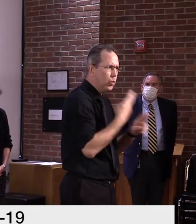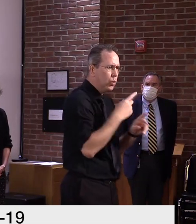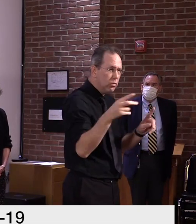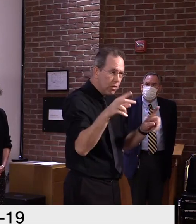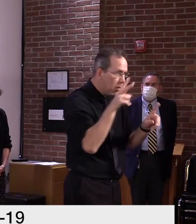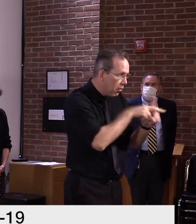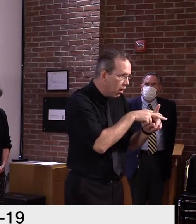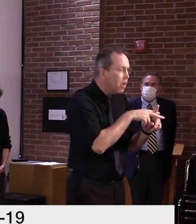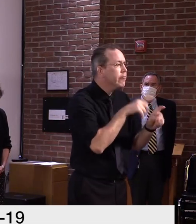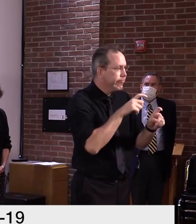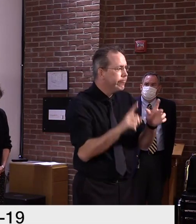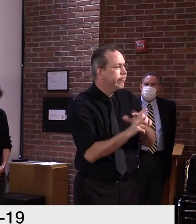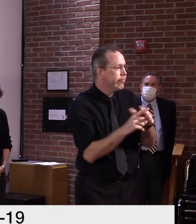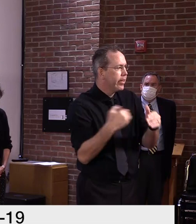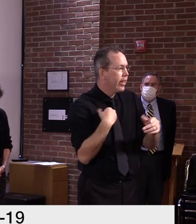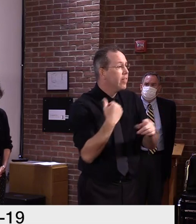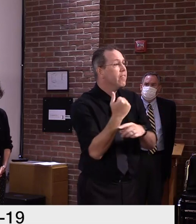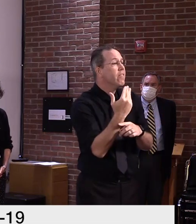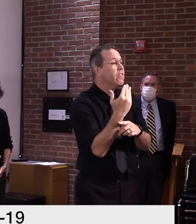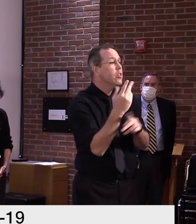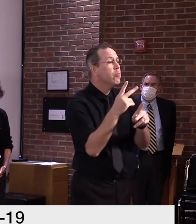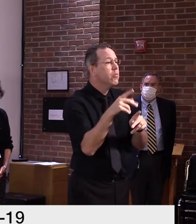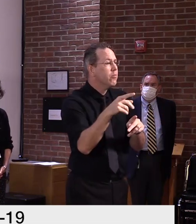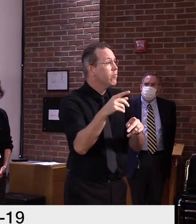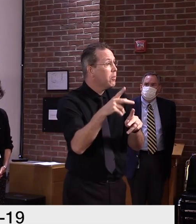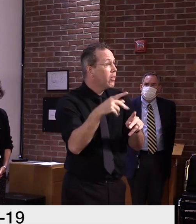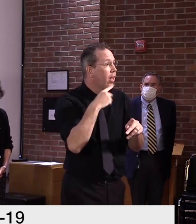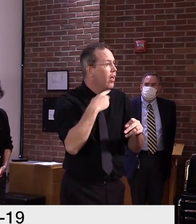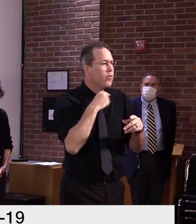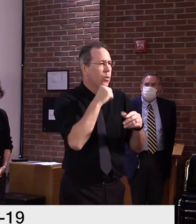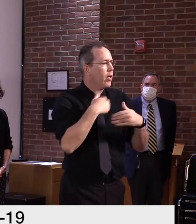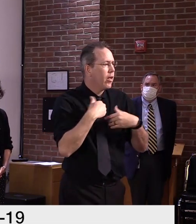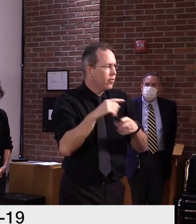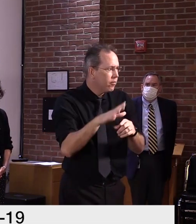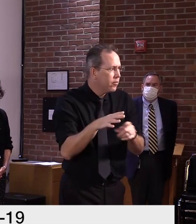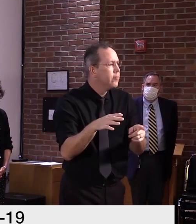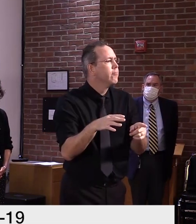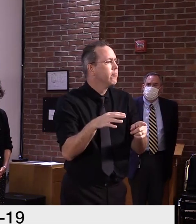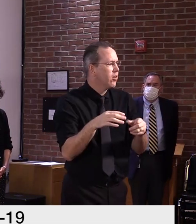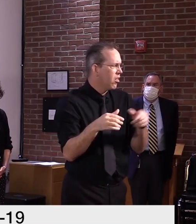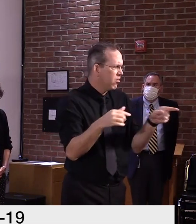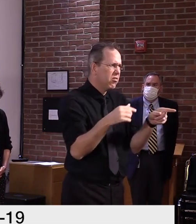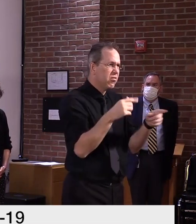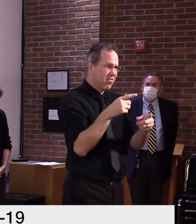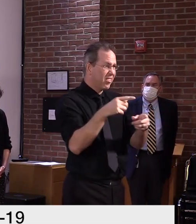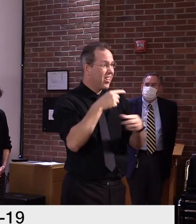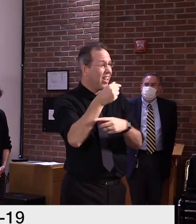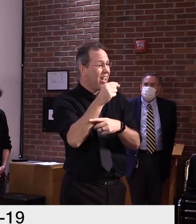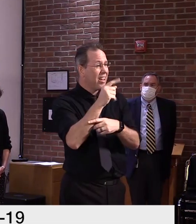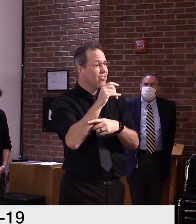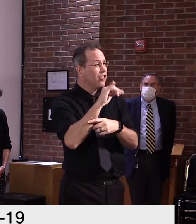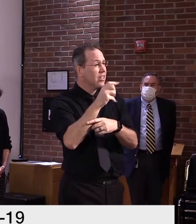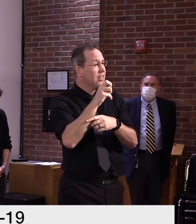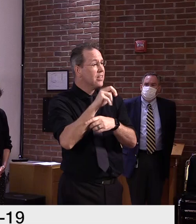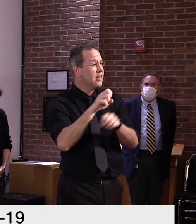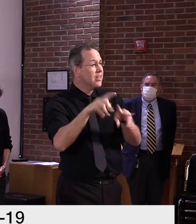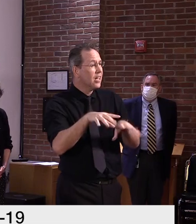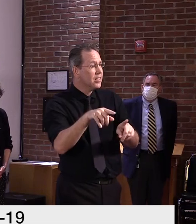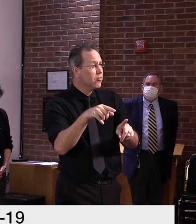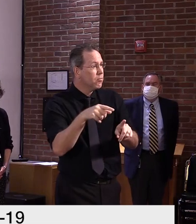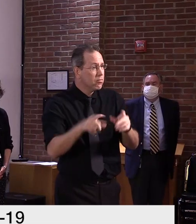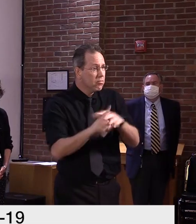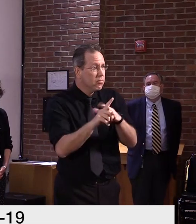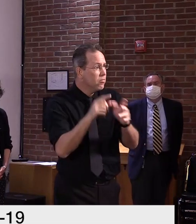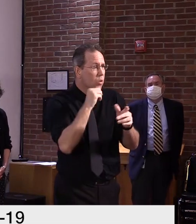negative, two were positive. What does this mean? Although our investigation is not